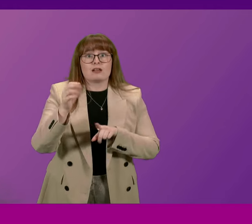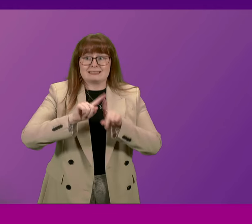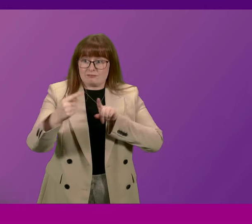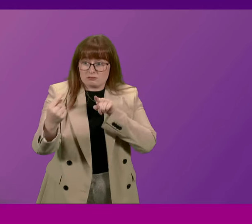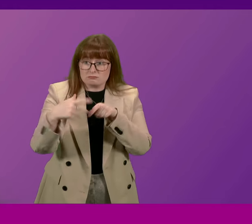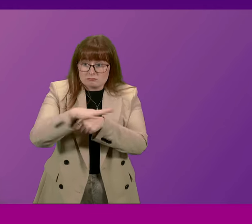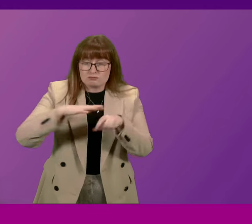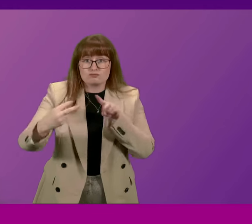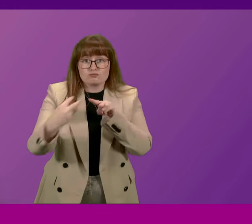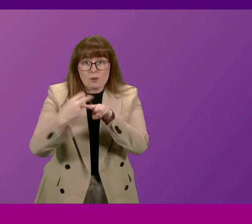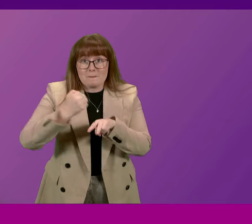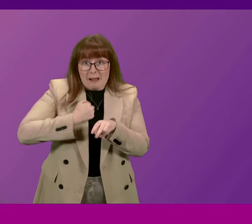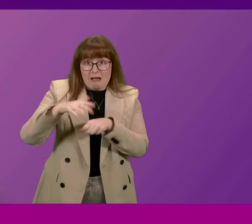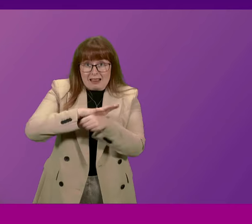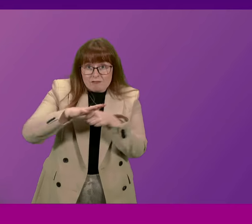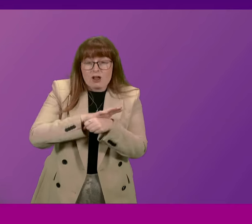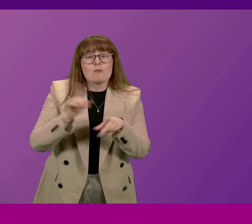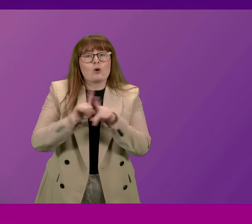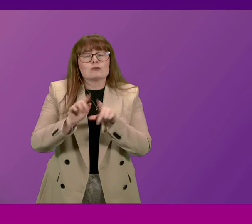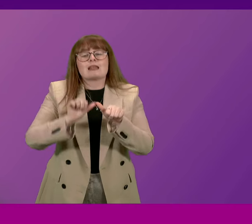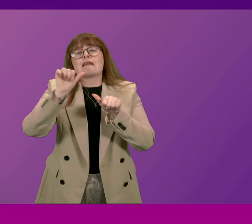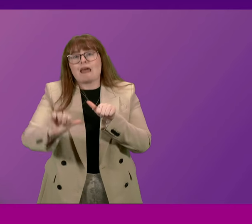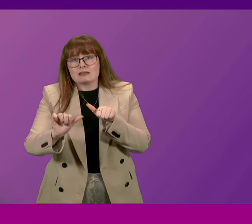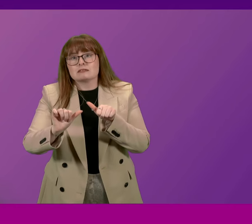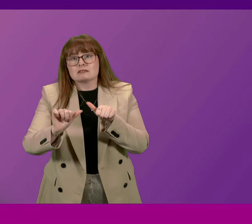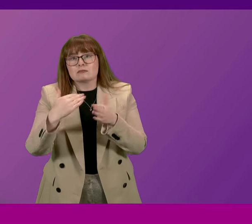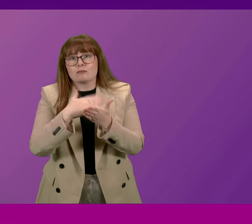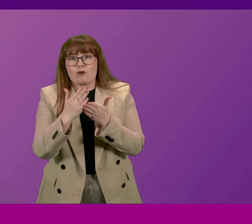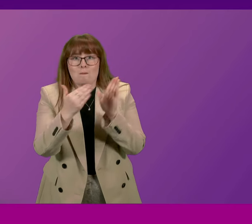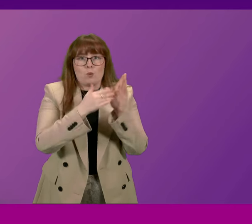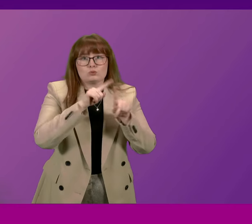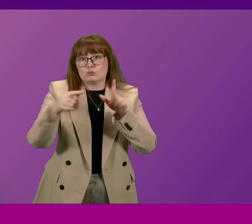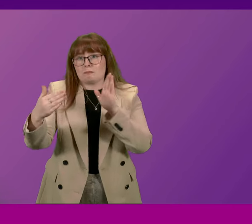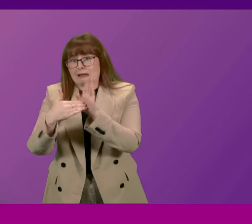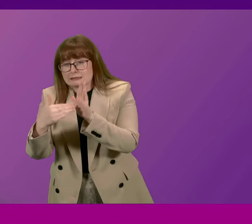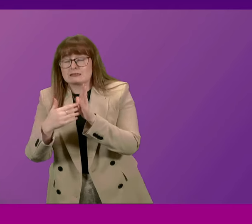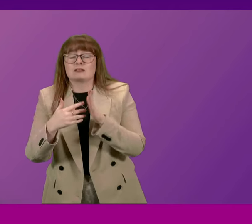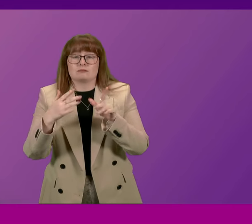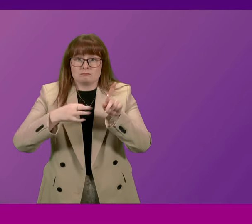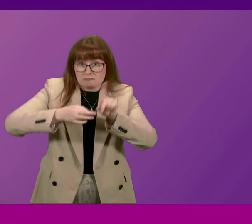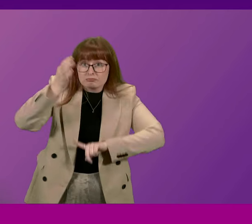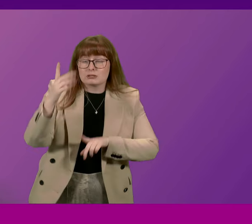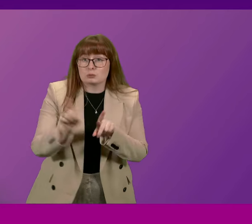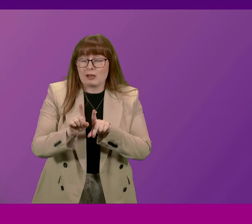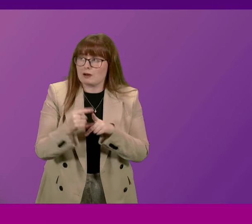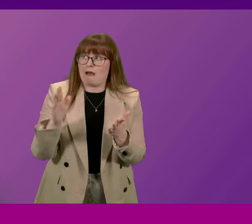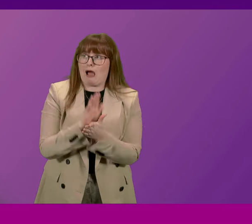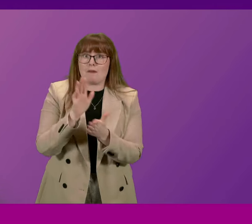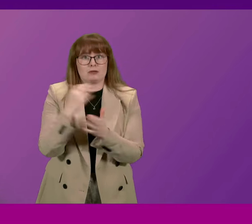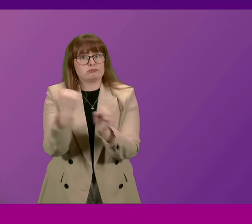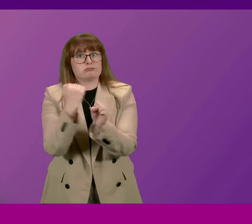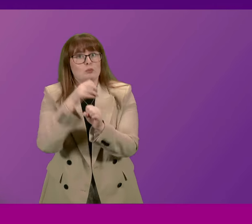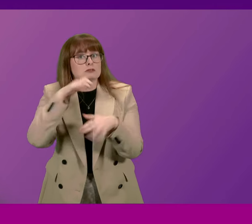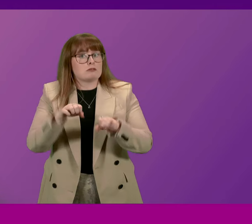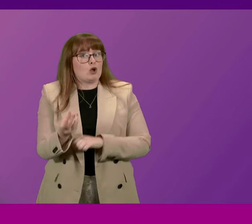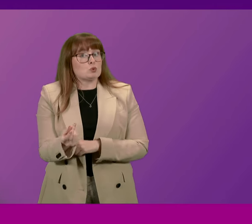own constituency, and, of course, we have the next steps that been taken on Moy to Tamaten, and I'm delighted that the construction work will start